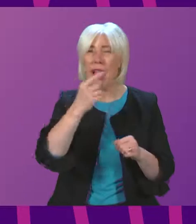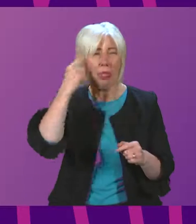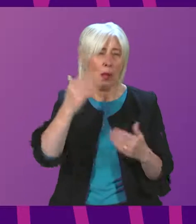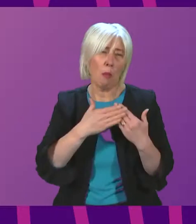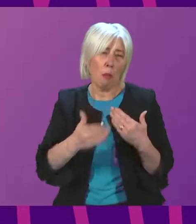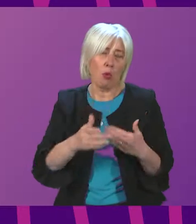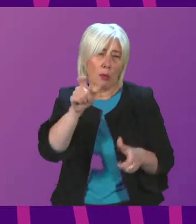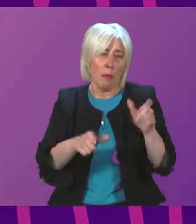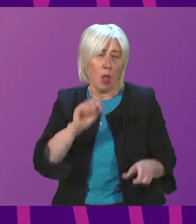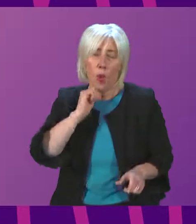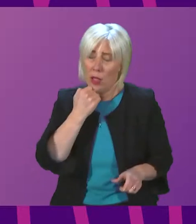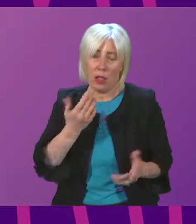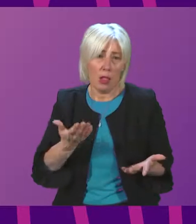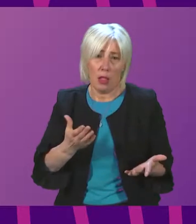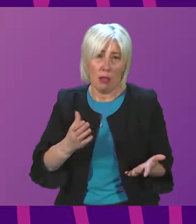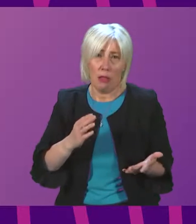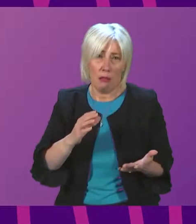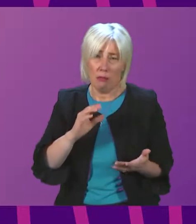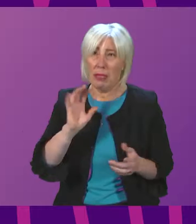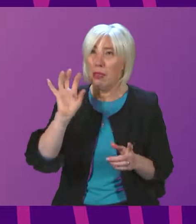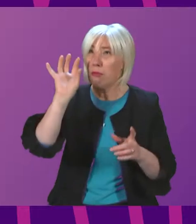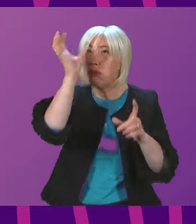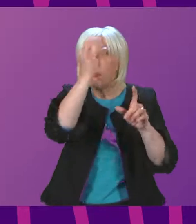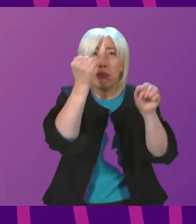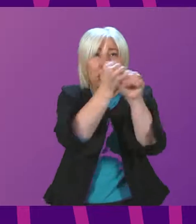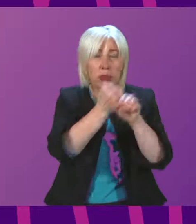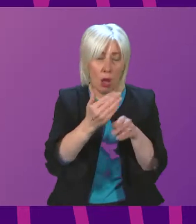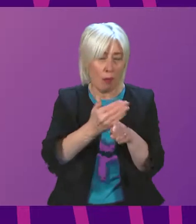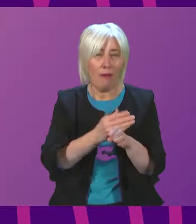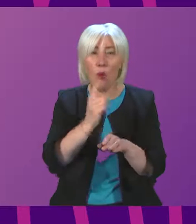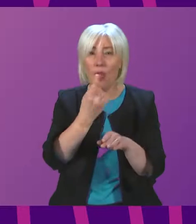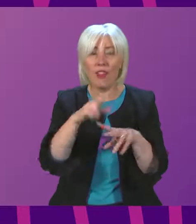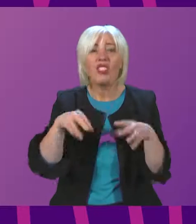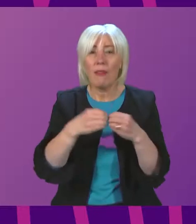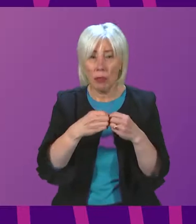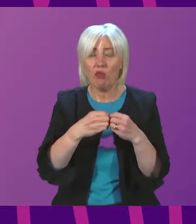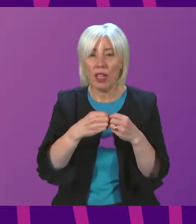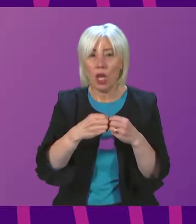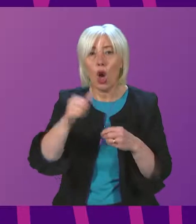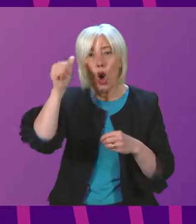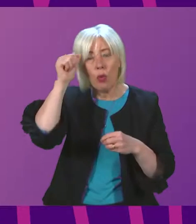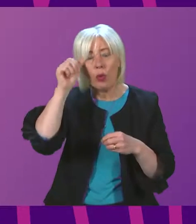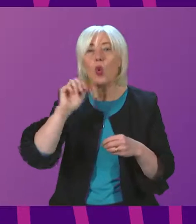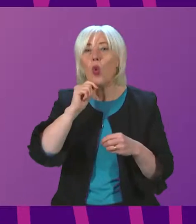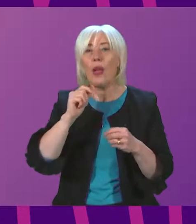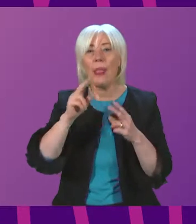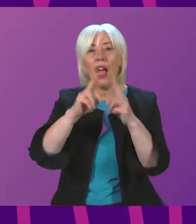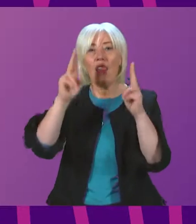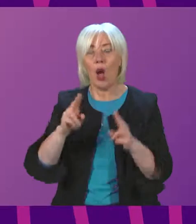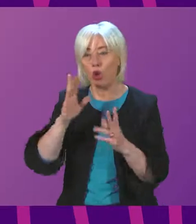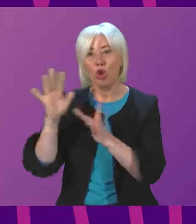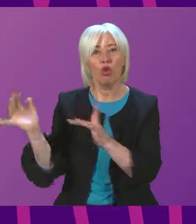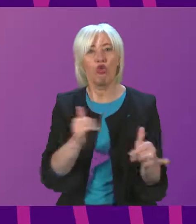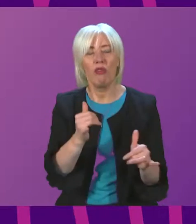people will have them fitted before the 1st of February deadline. We'll know that as we get the household survey being carried out